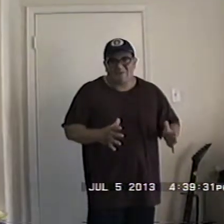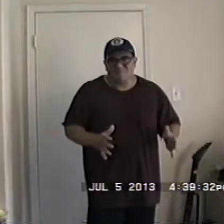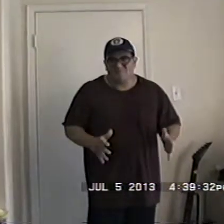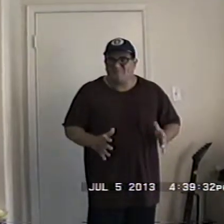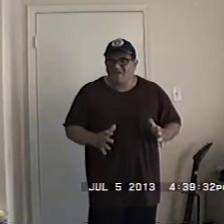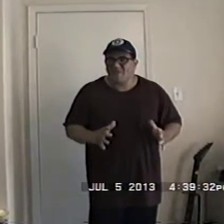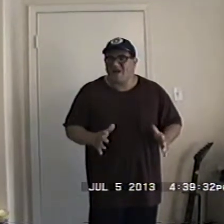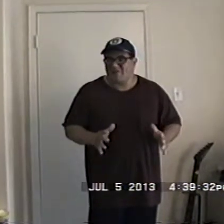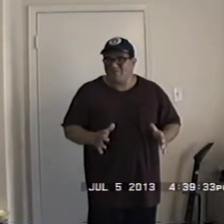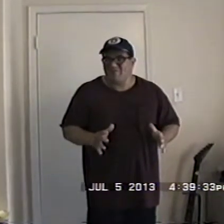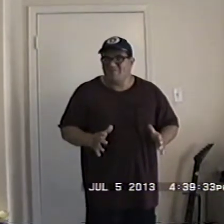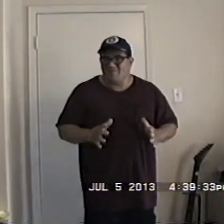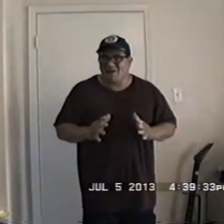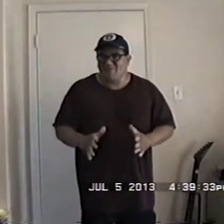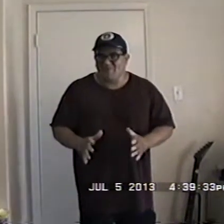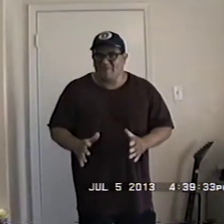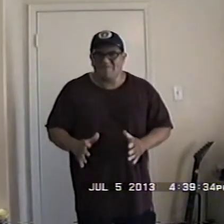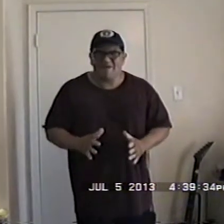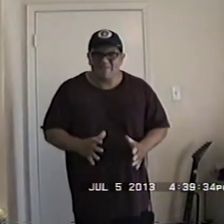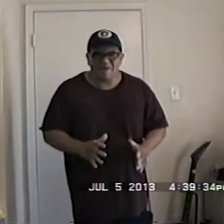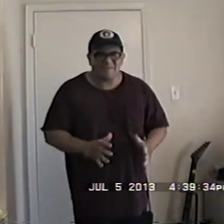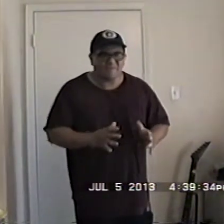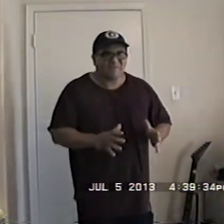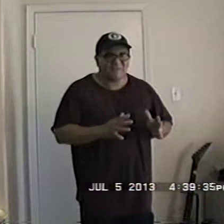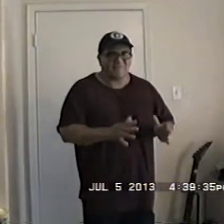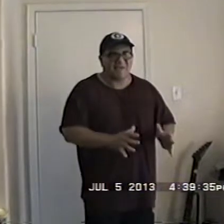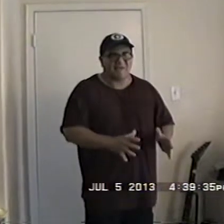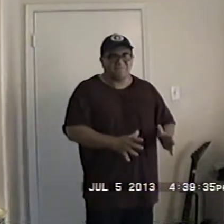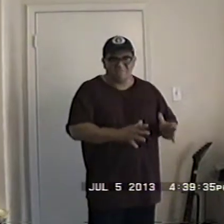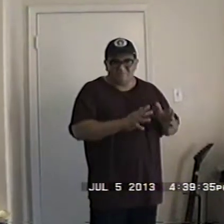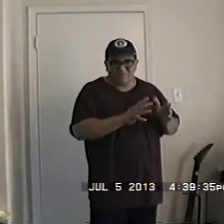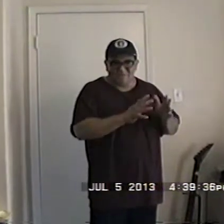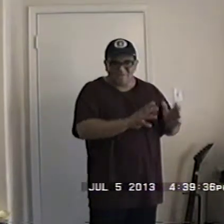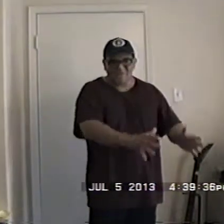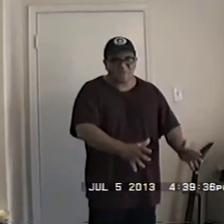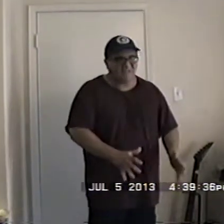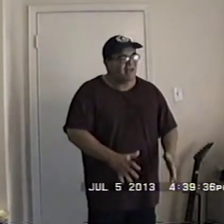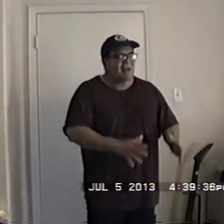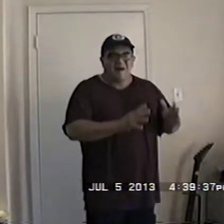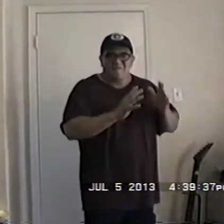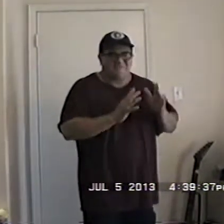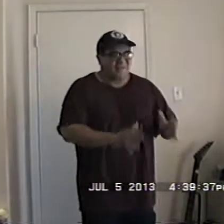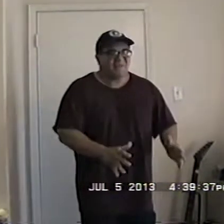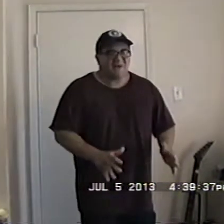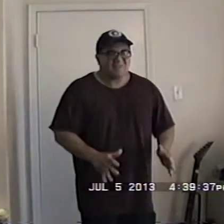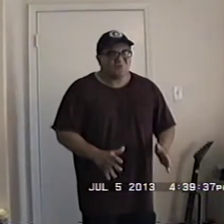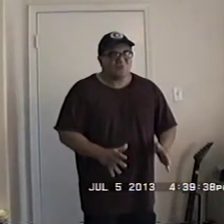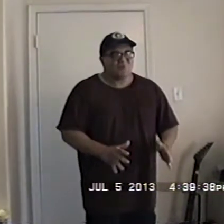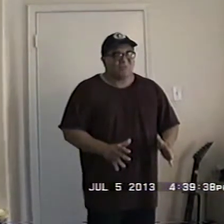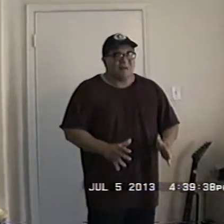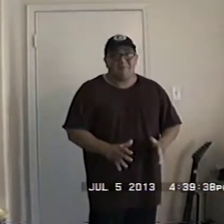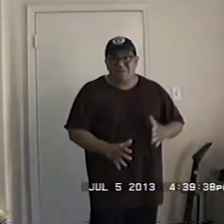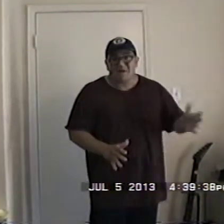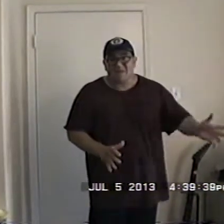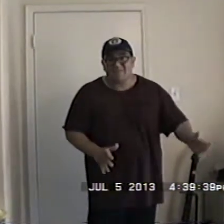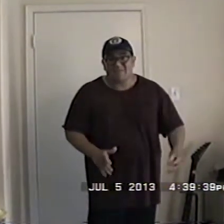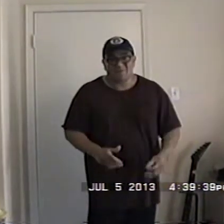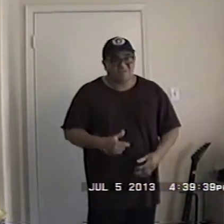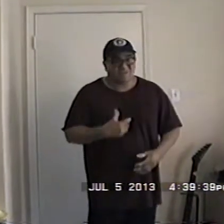bachelor's find out the value of it find out if there's a demand for that degree find out if you could bypass that and just